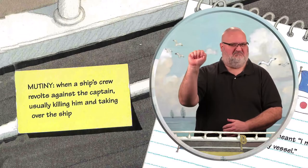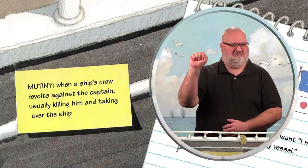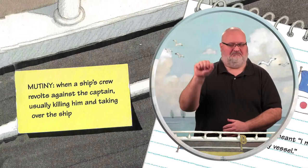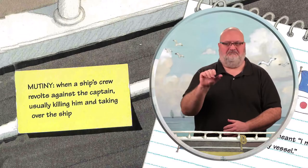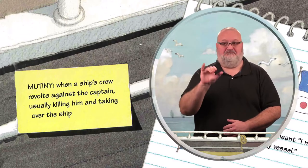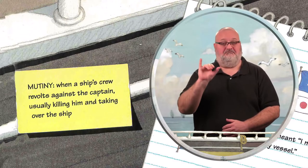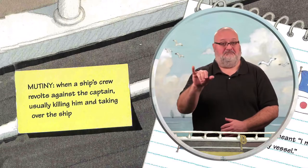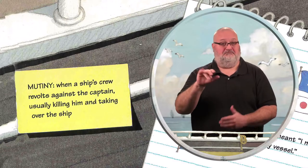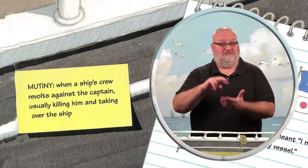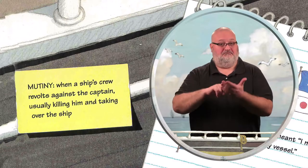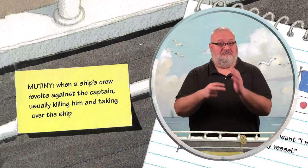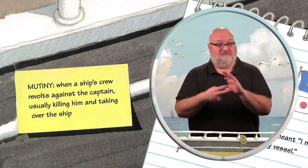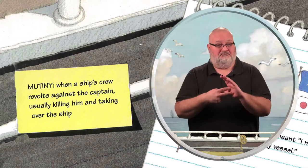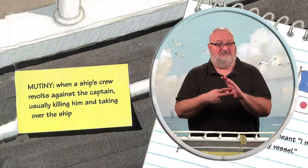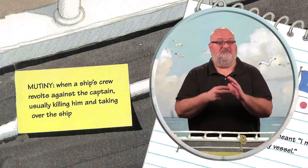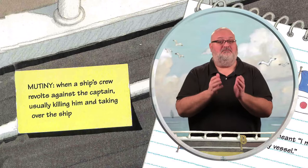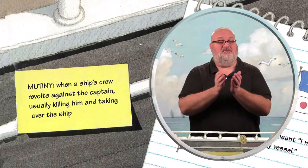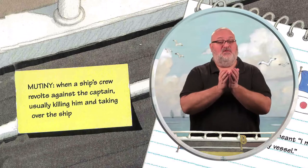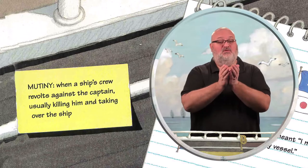Mutiny.